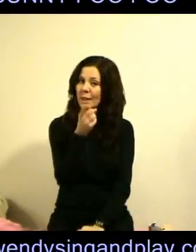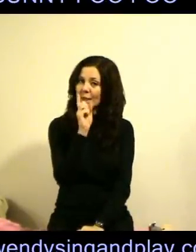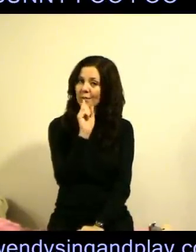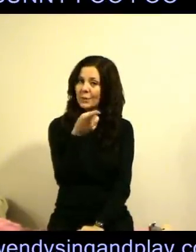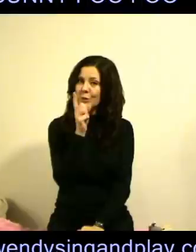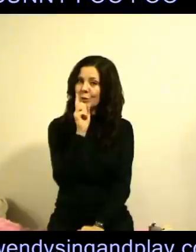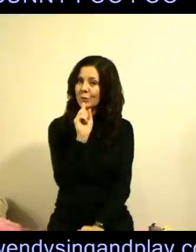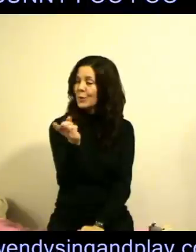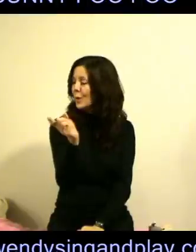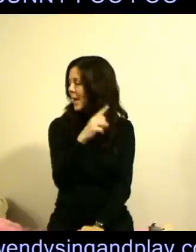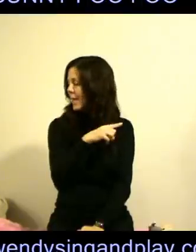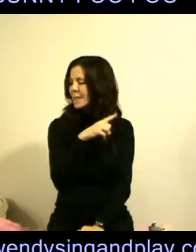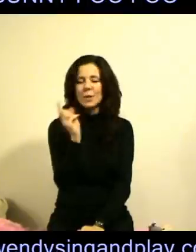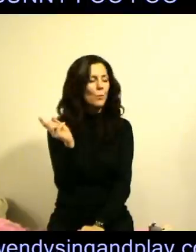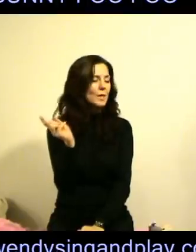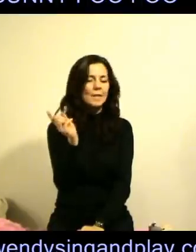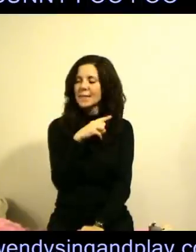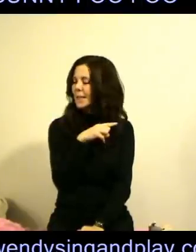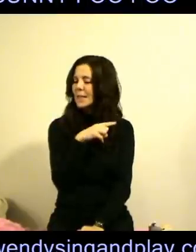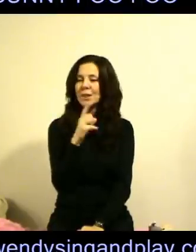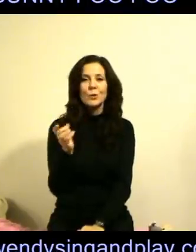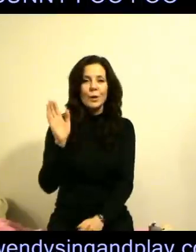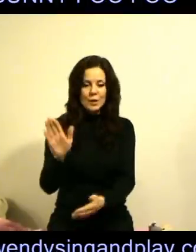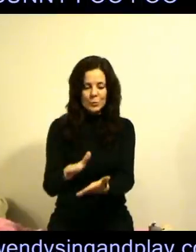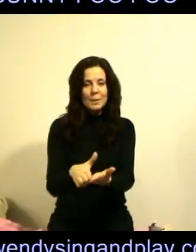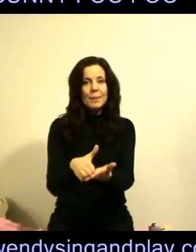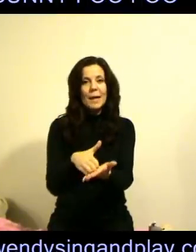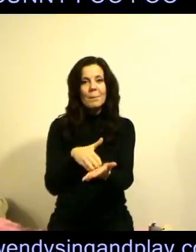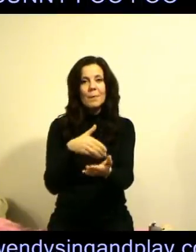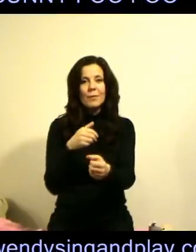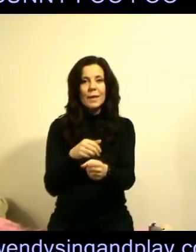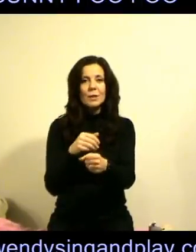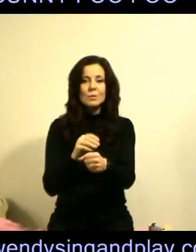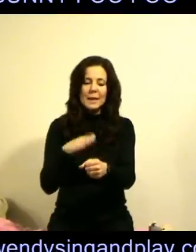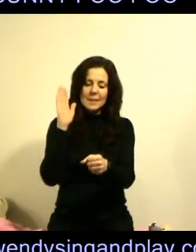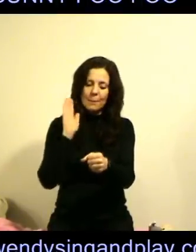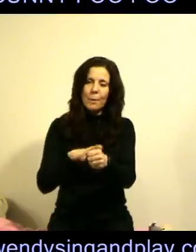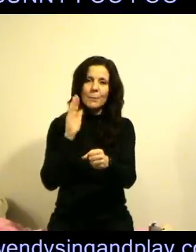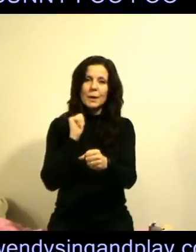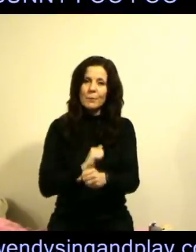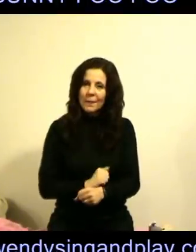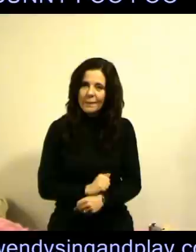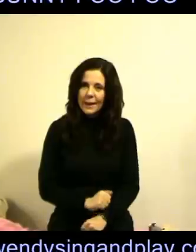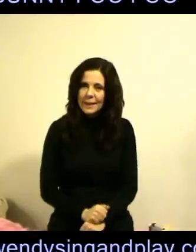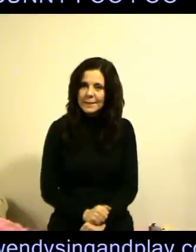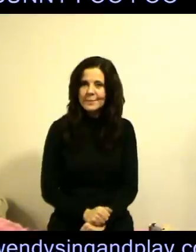bunny foo-foo I don't want to see you, sweeping up the field mice and bopping them on the head.